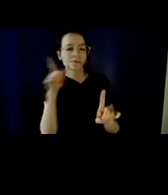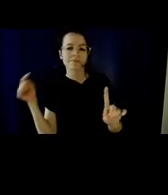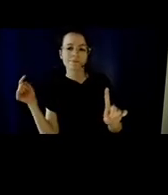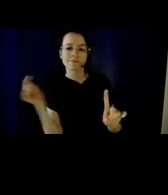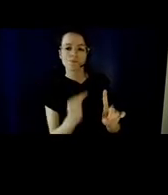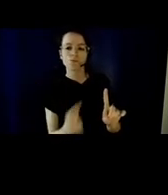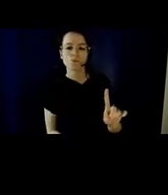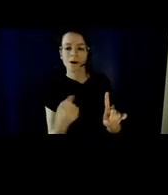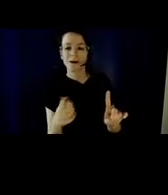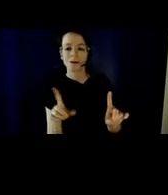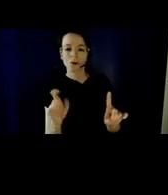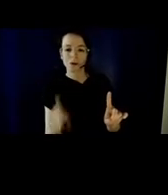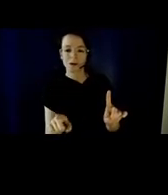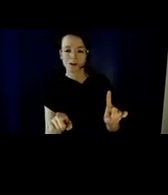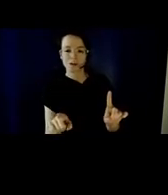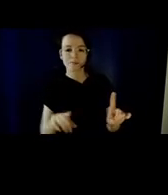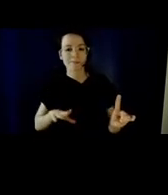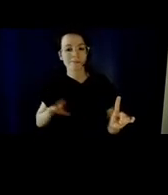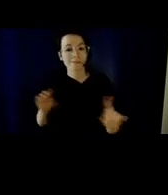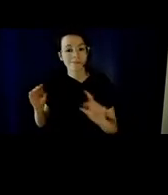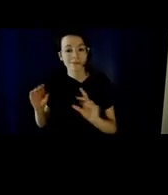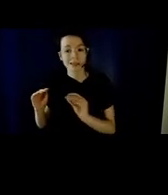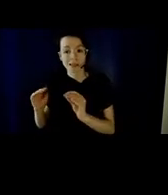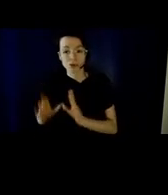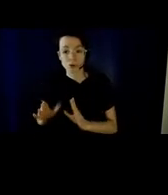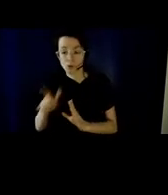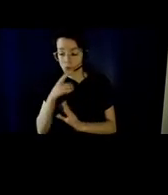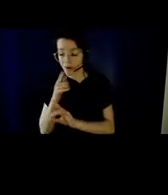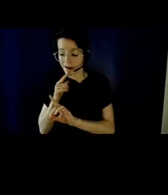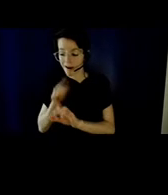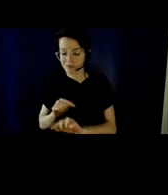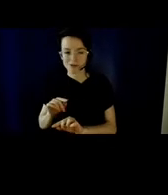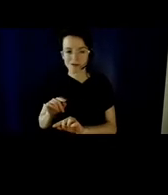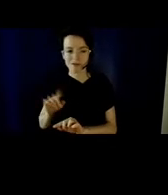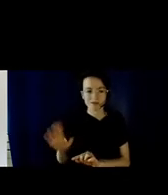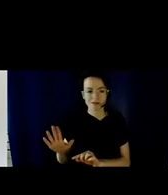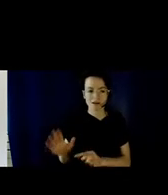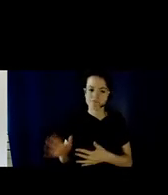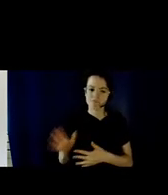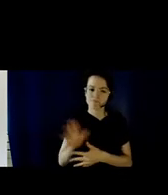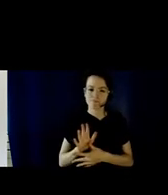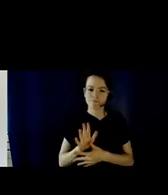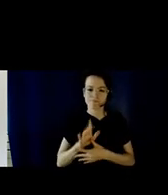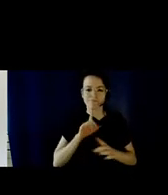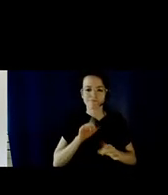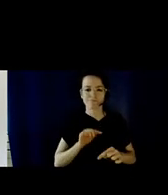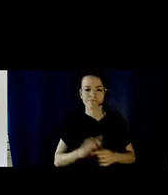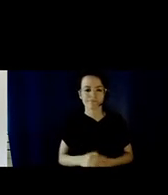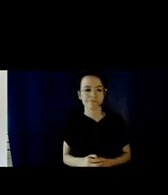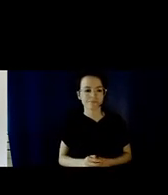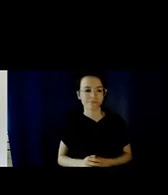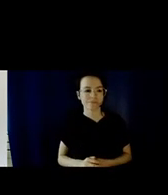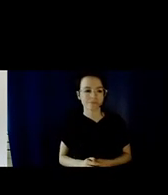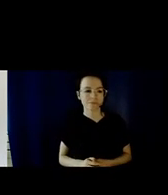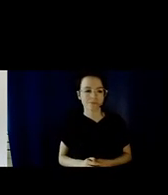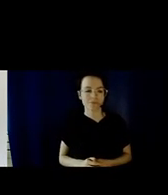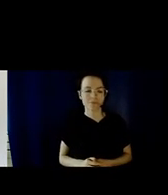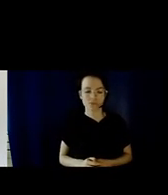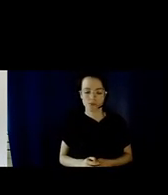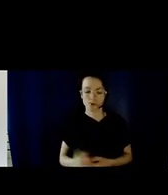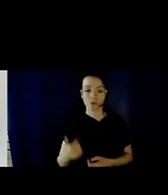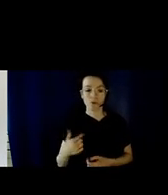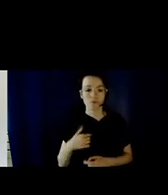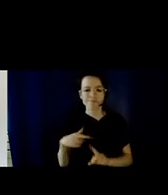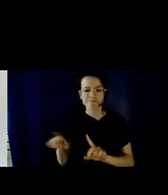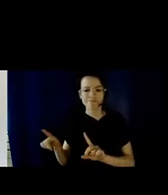respondents because it directly pertains to today's topic. So one of the survey questions asked,